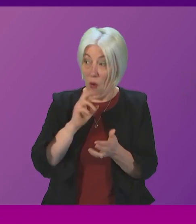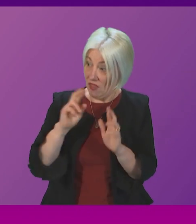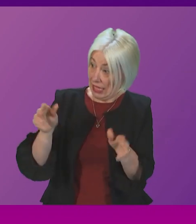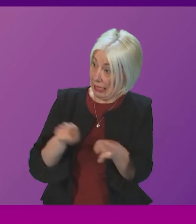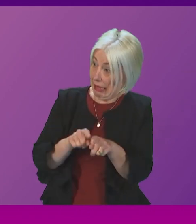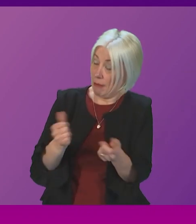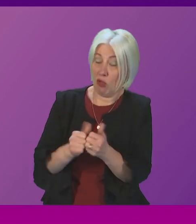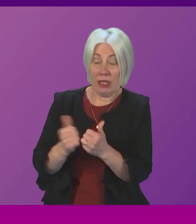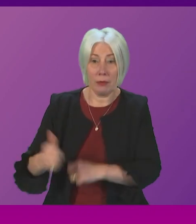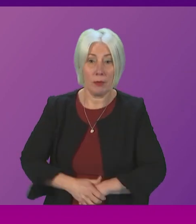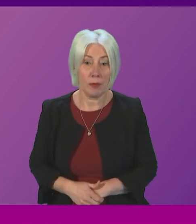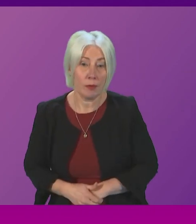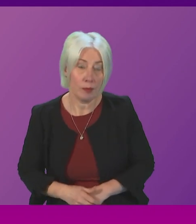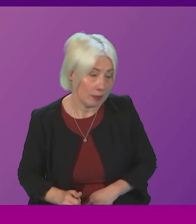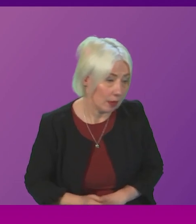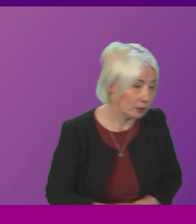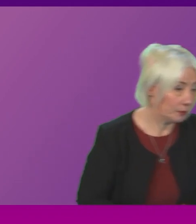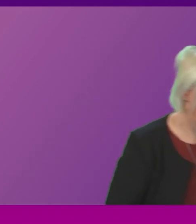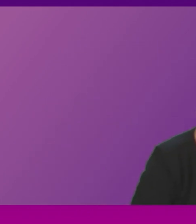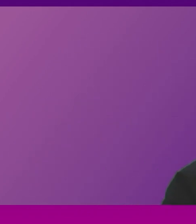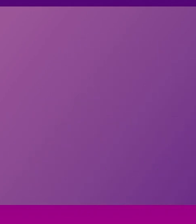question number four Colette Stevenson